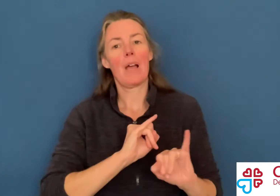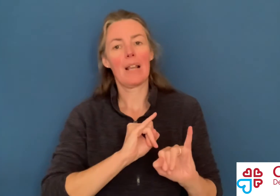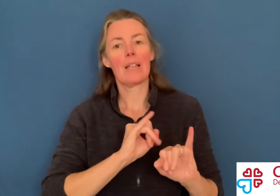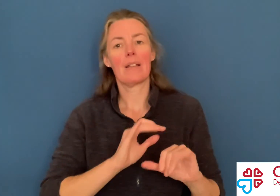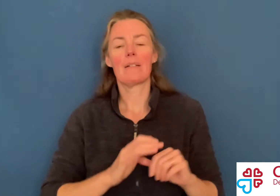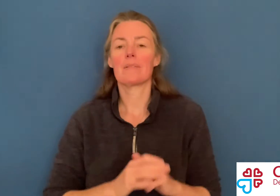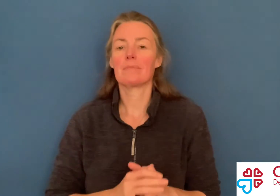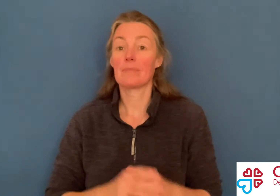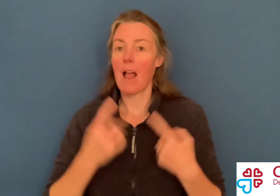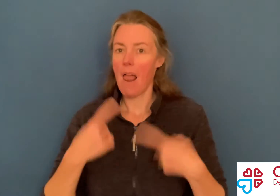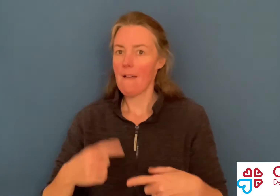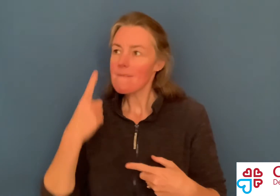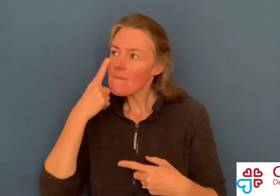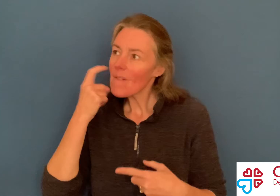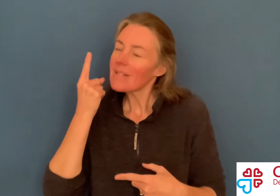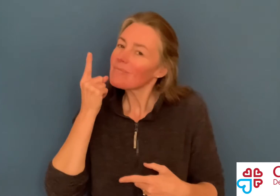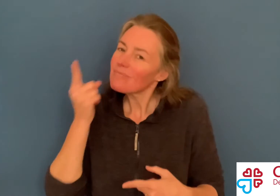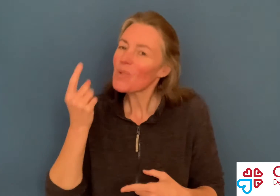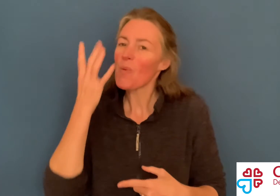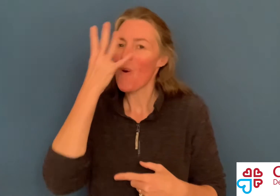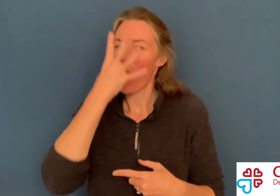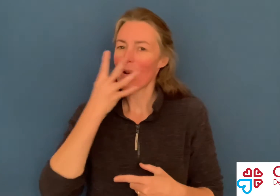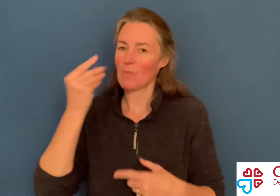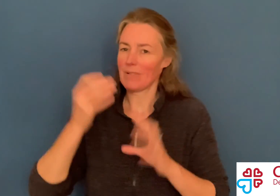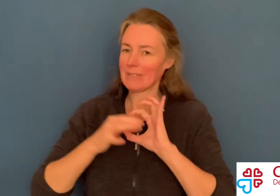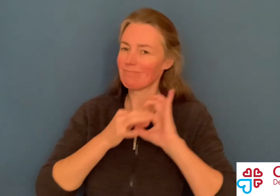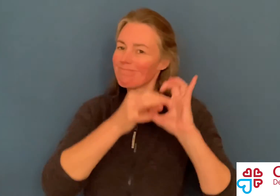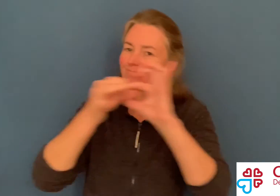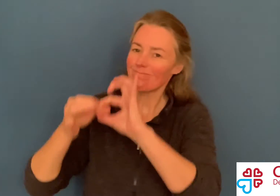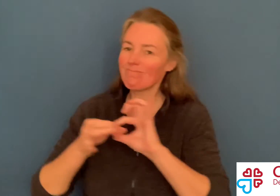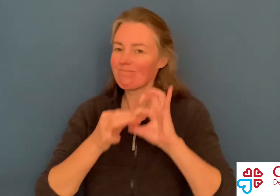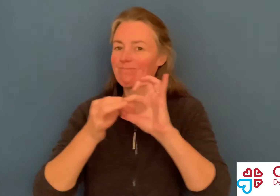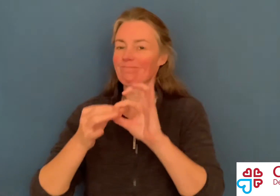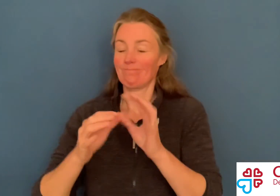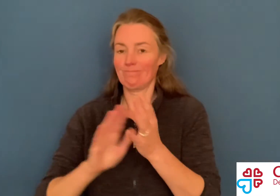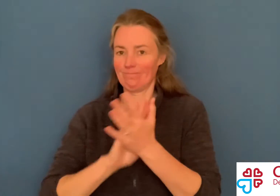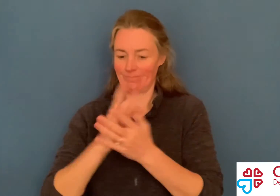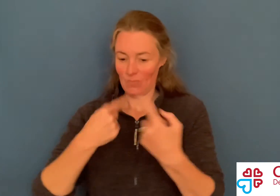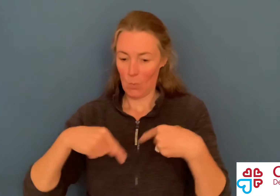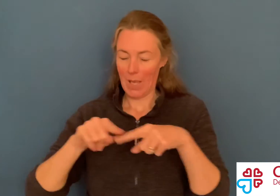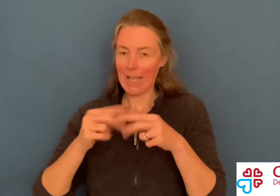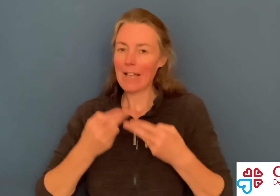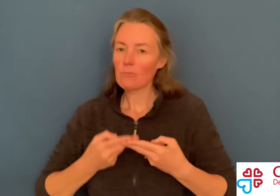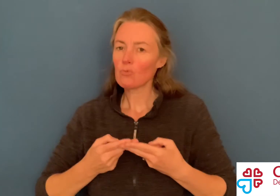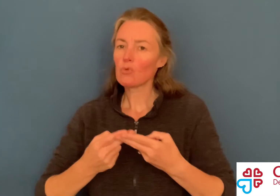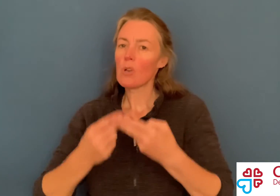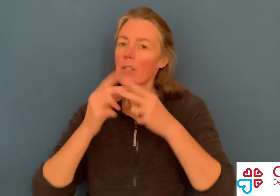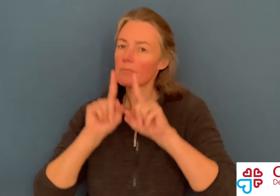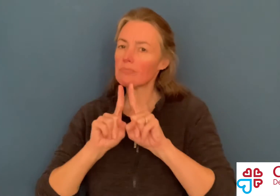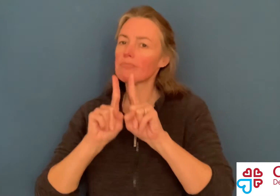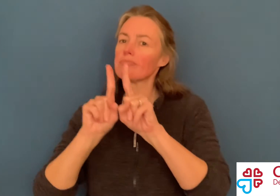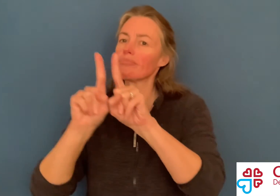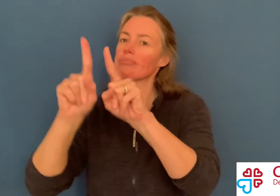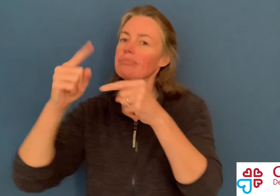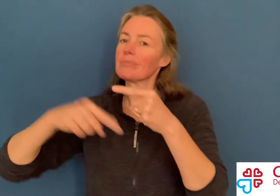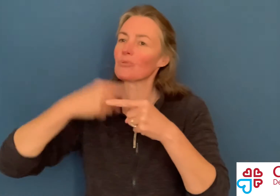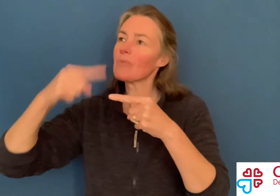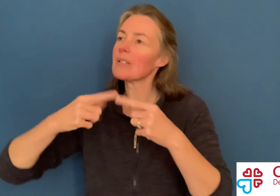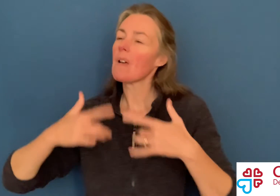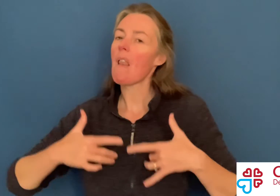actions. Let us find in you our unity so that we may journey together to